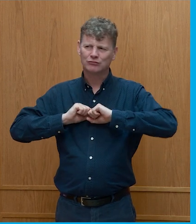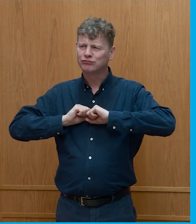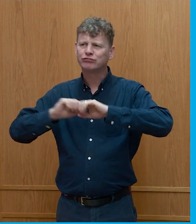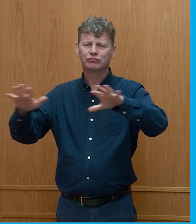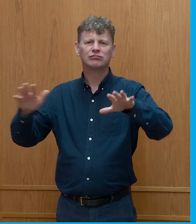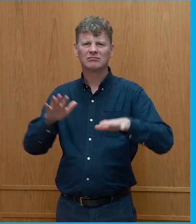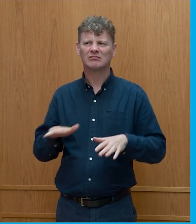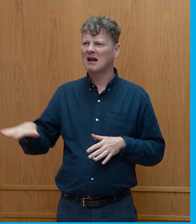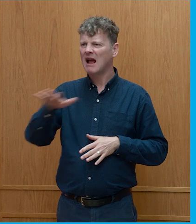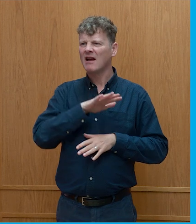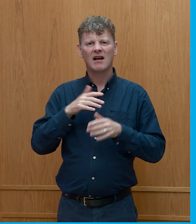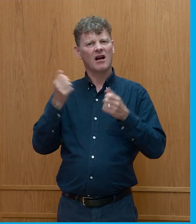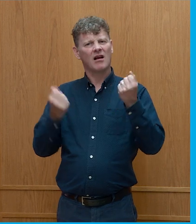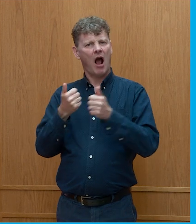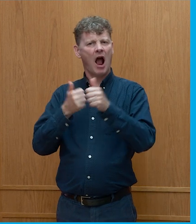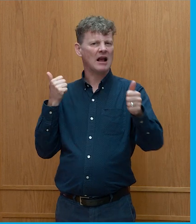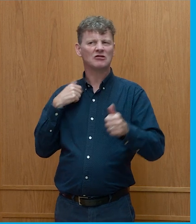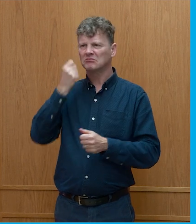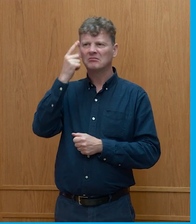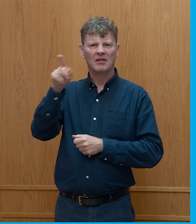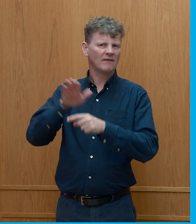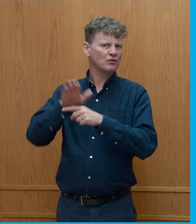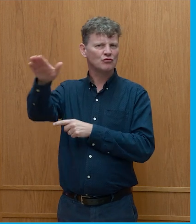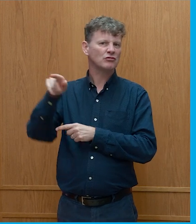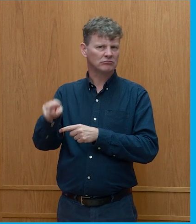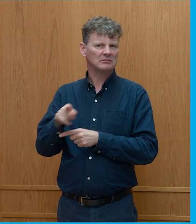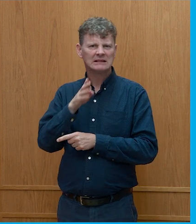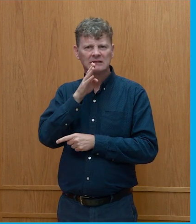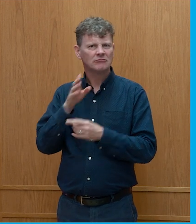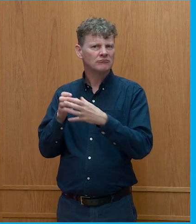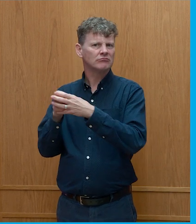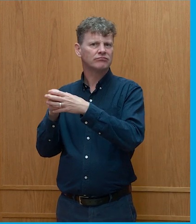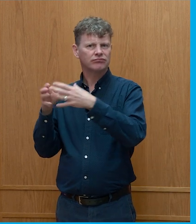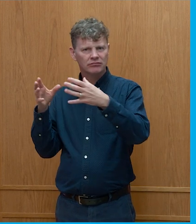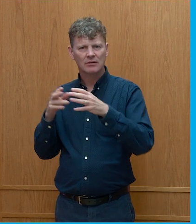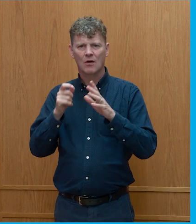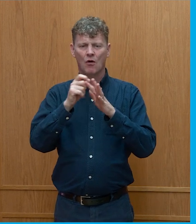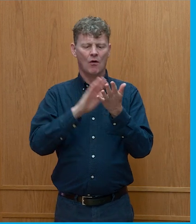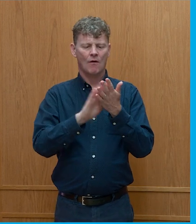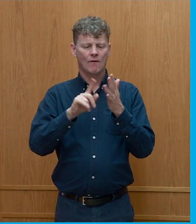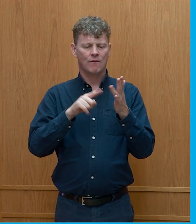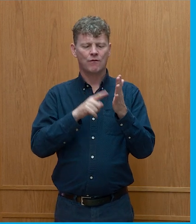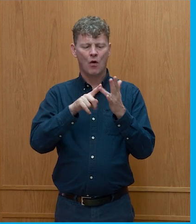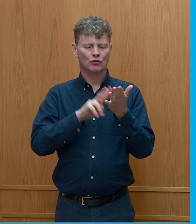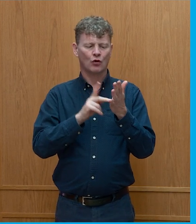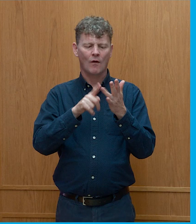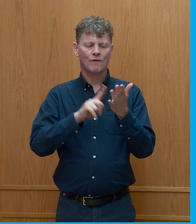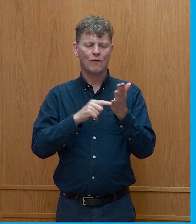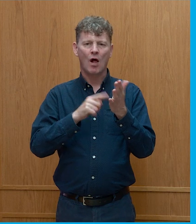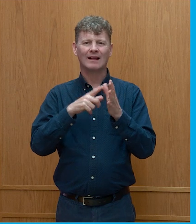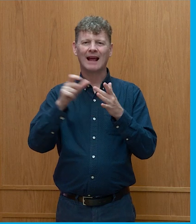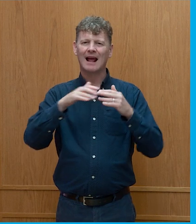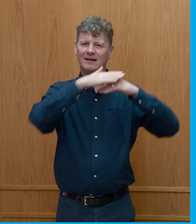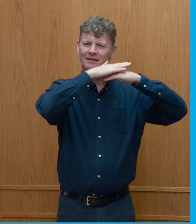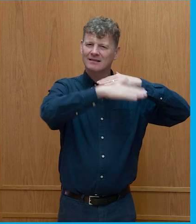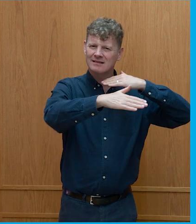largely the future and you are starting to see very serious growth. Solar photovoltaics you're sort of seeing the same globally and naturally the